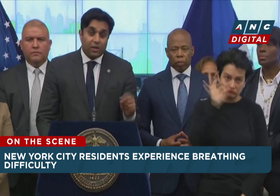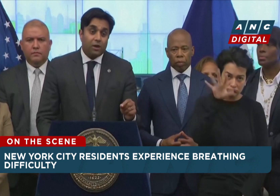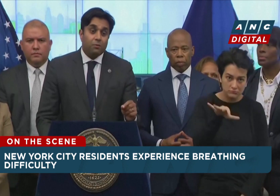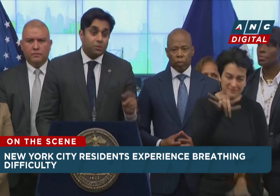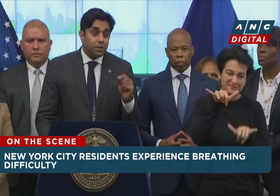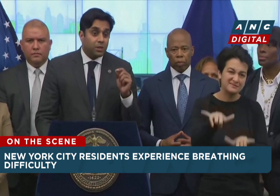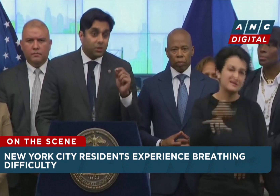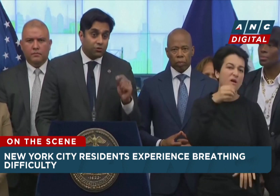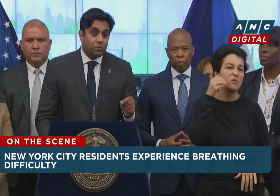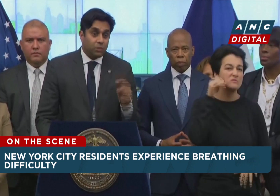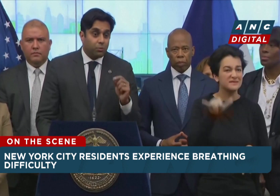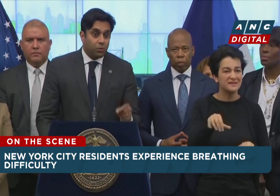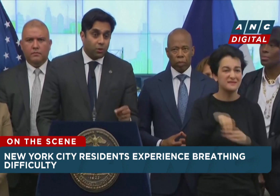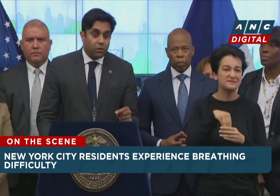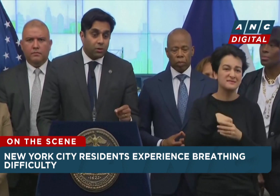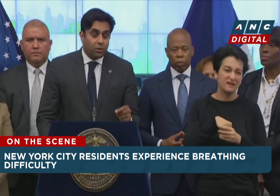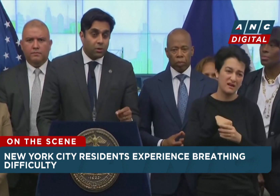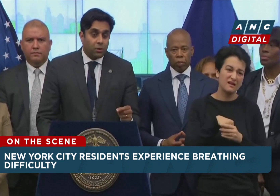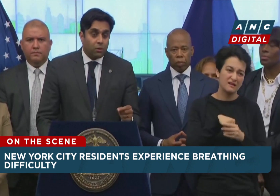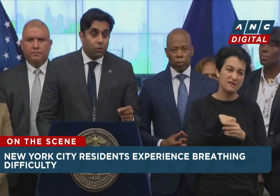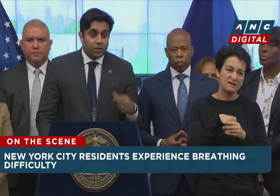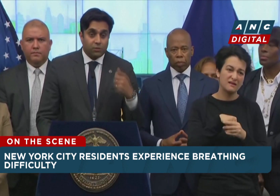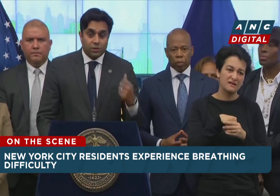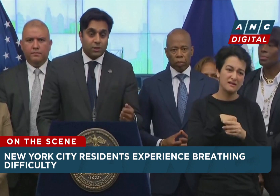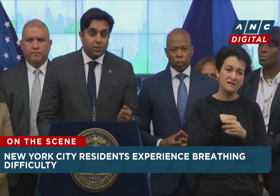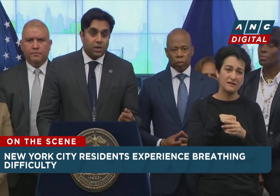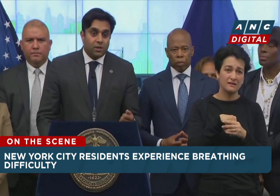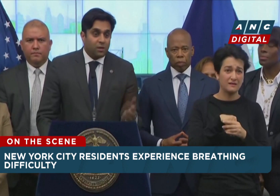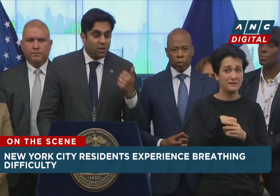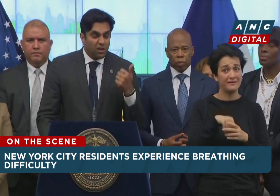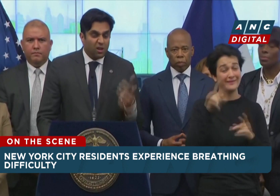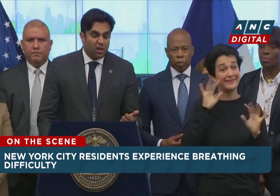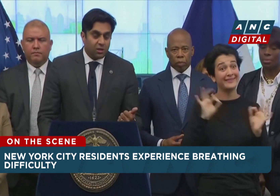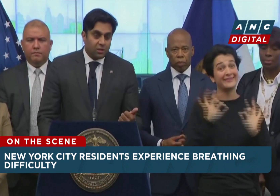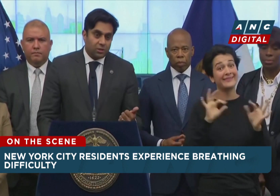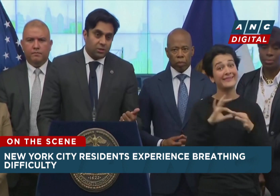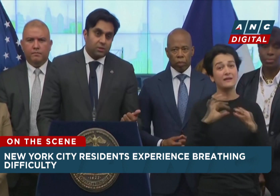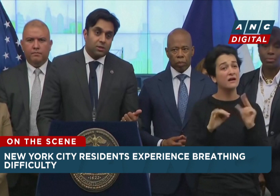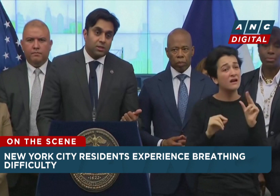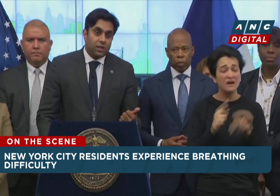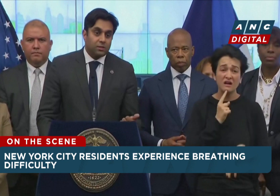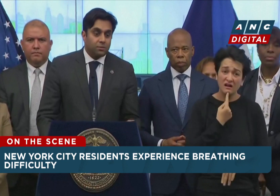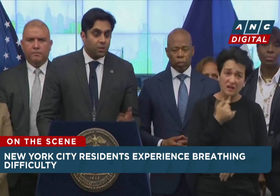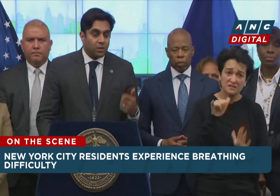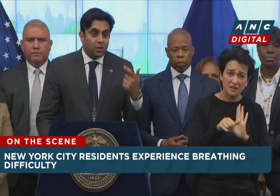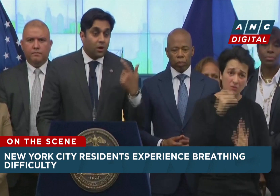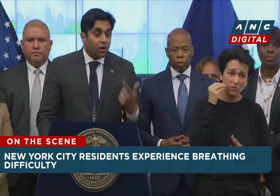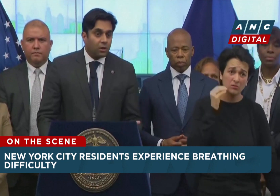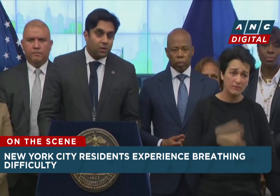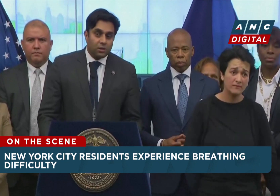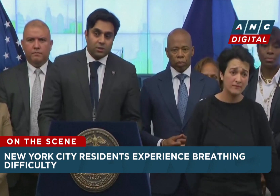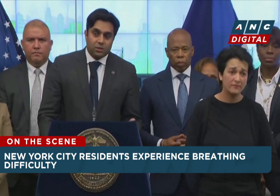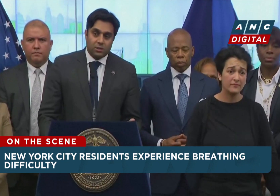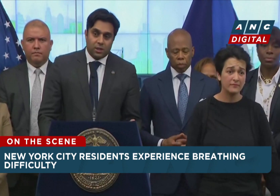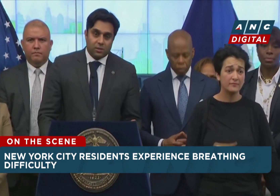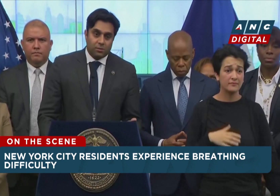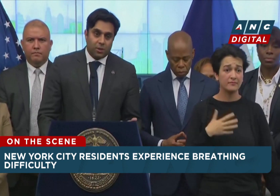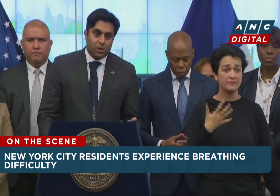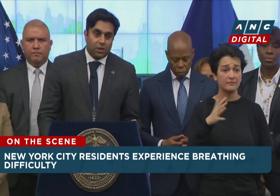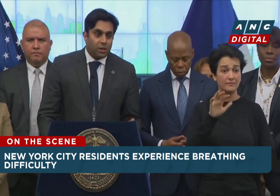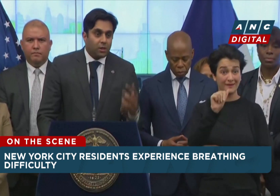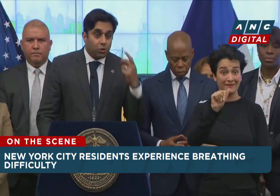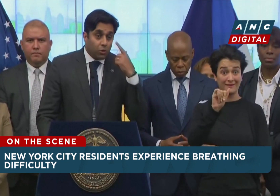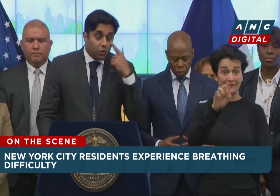quality of the air must be extremely poor. What is the result of that? We lung conditions exacerbated, heart conditions